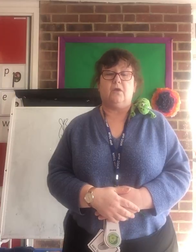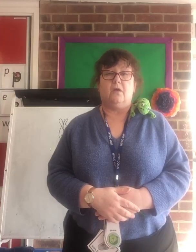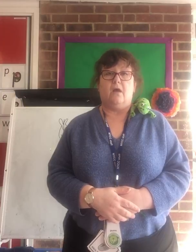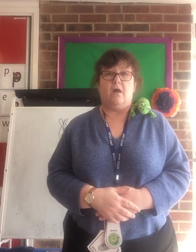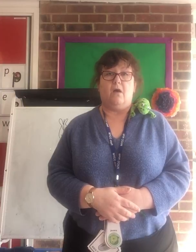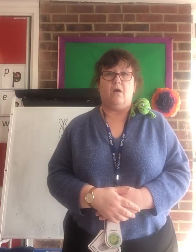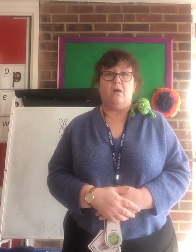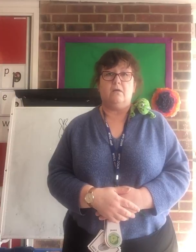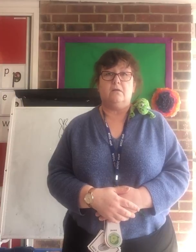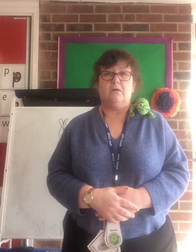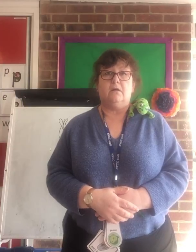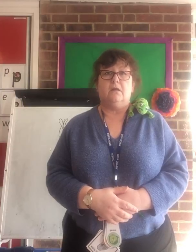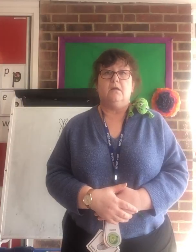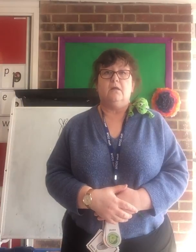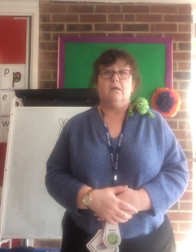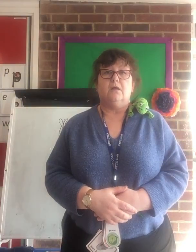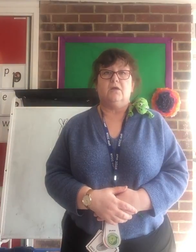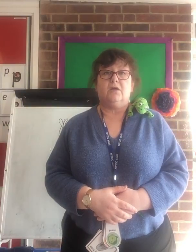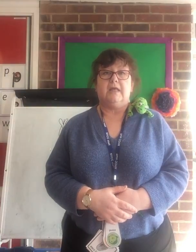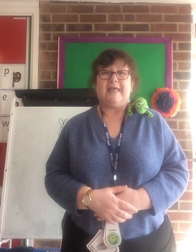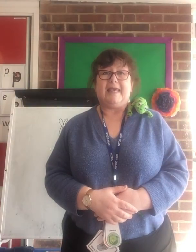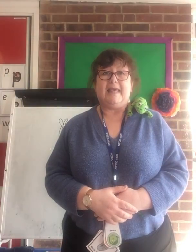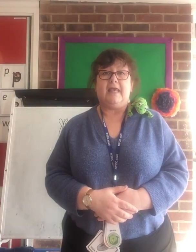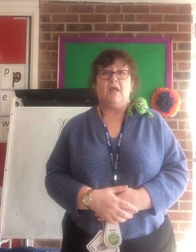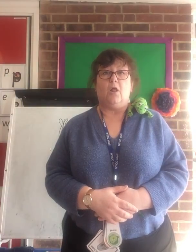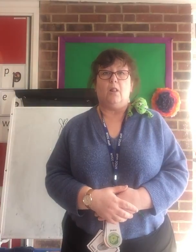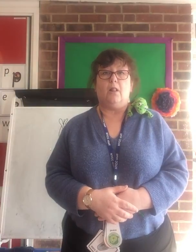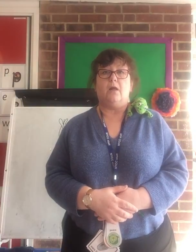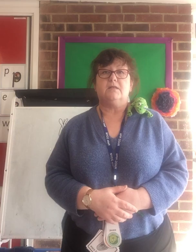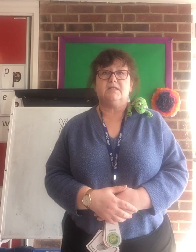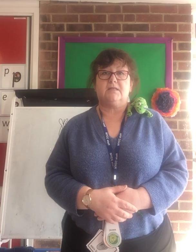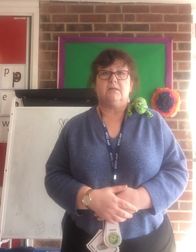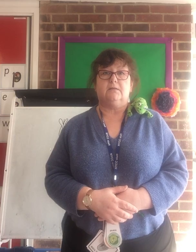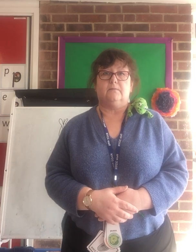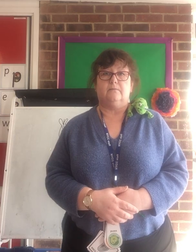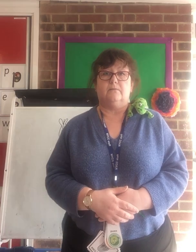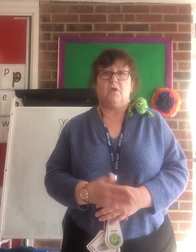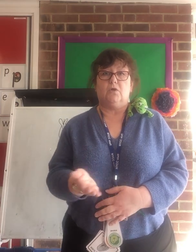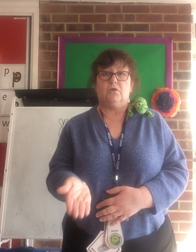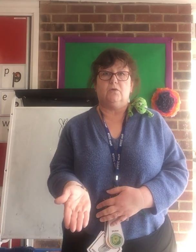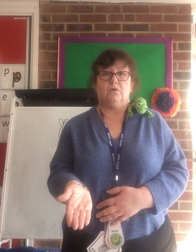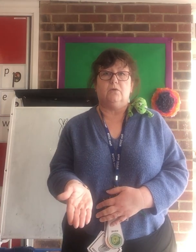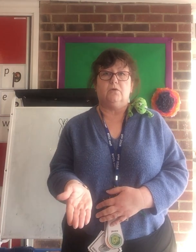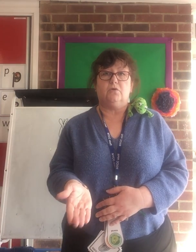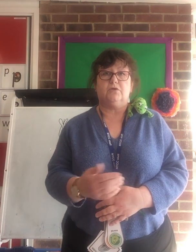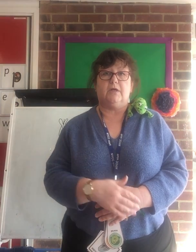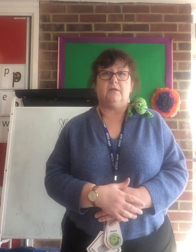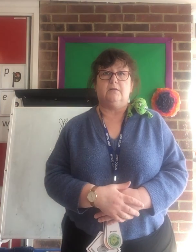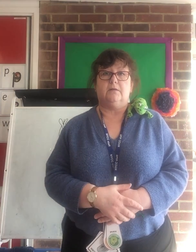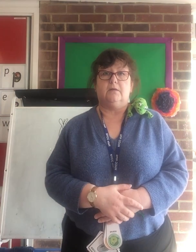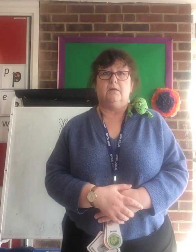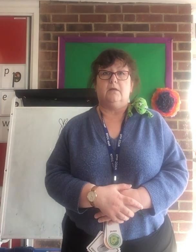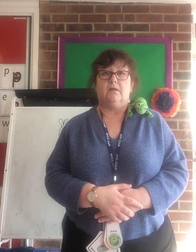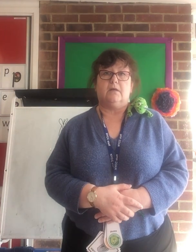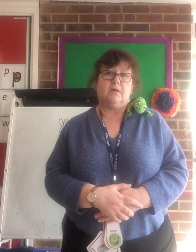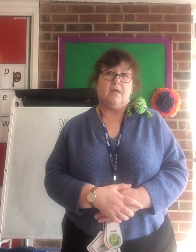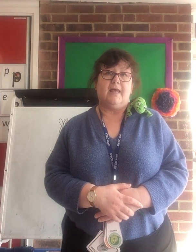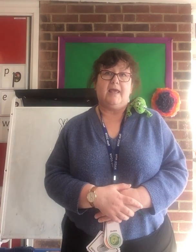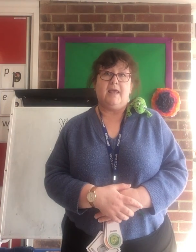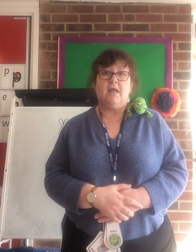are K-I-L-T. Your turn. K-I